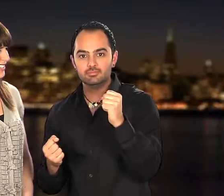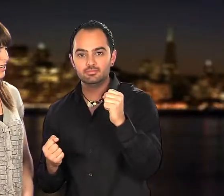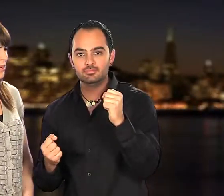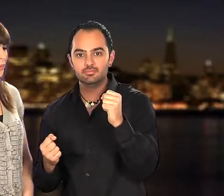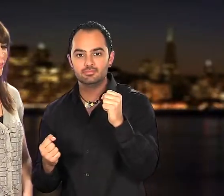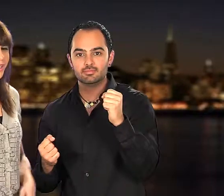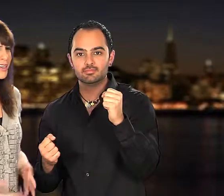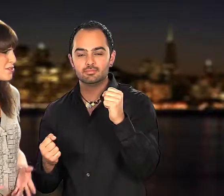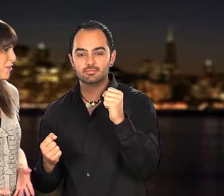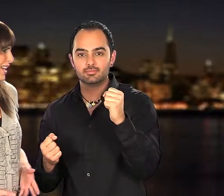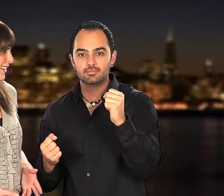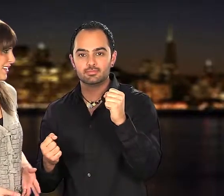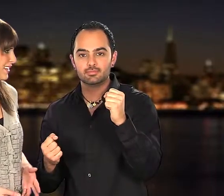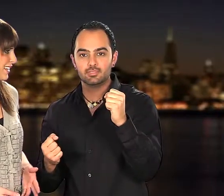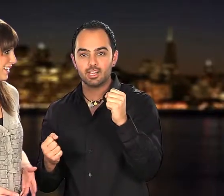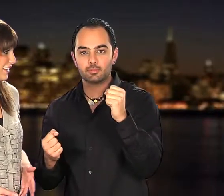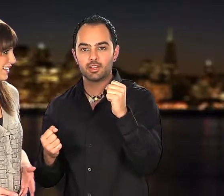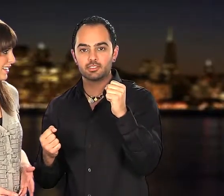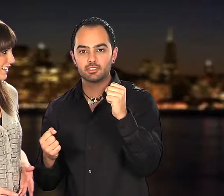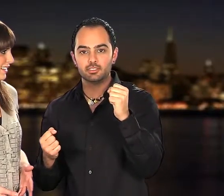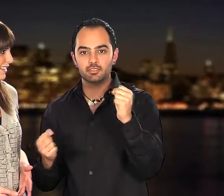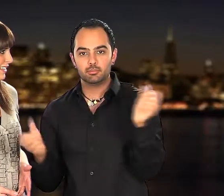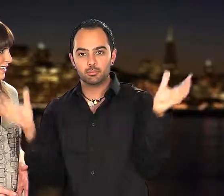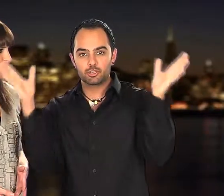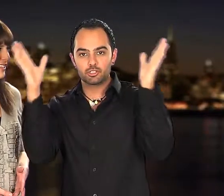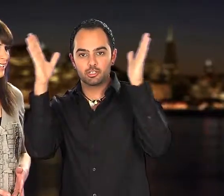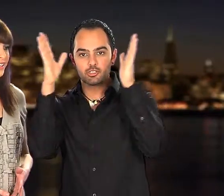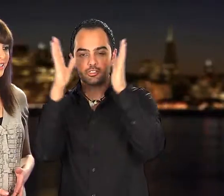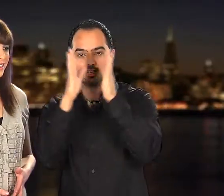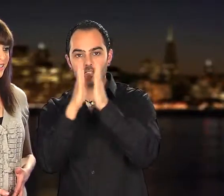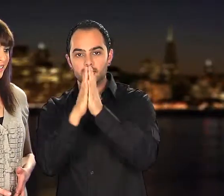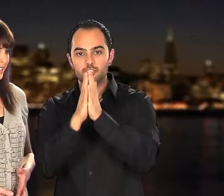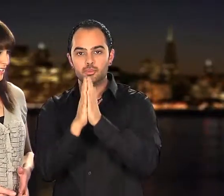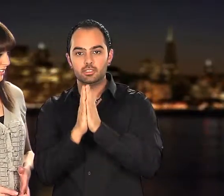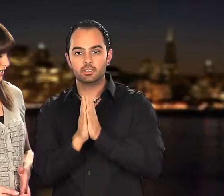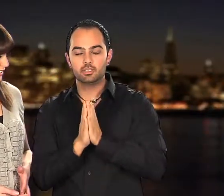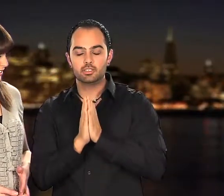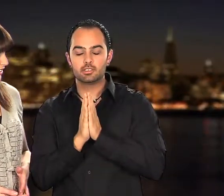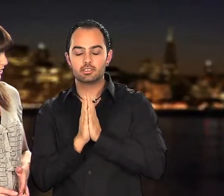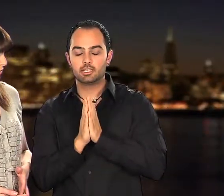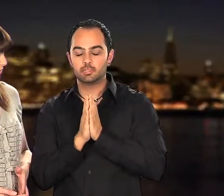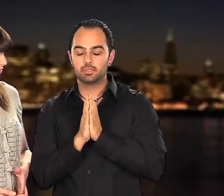Amir, what are you doing? I am practicing my martial arts, and I need it to be silent, please.